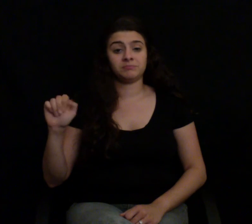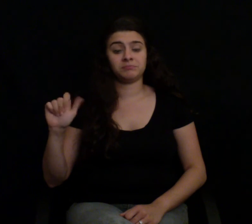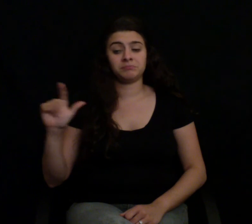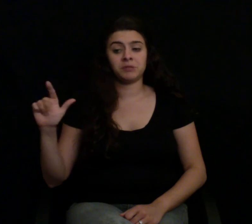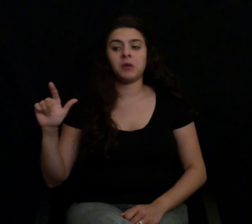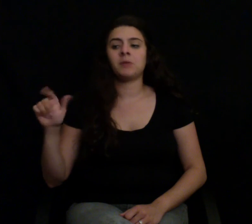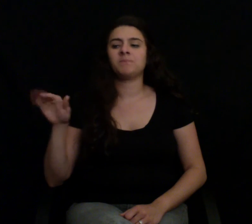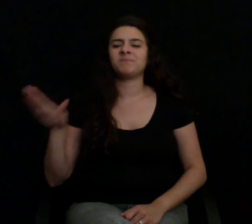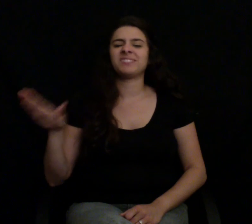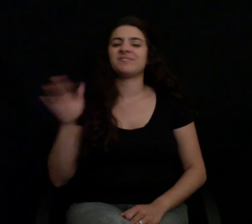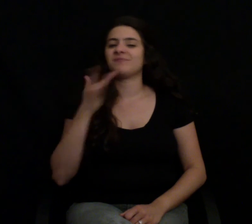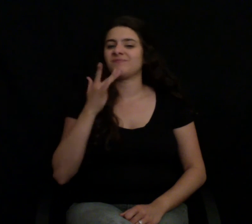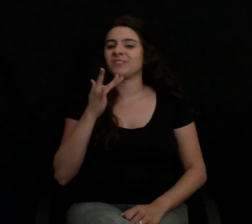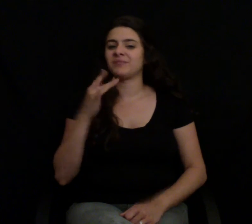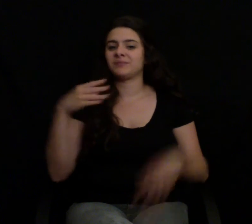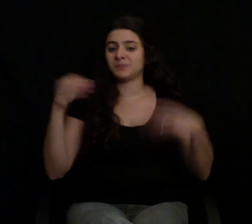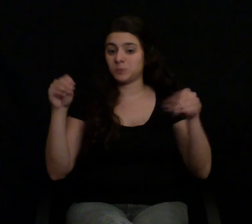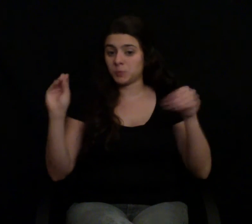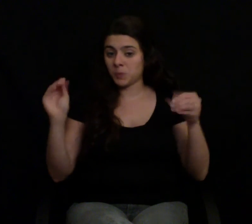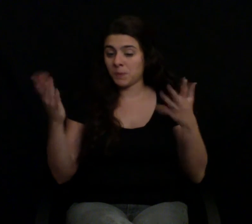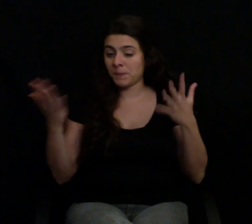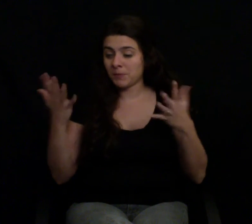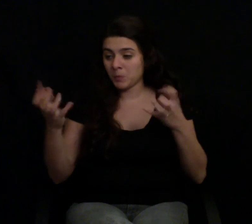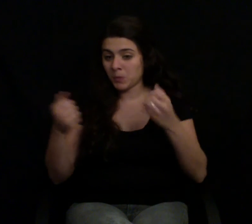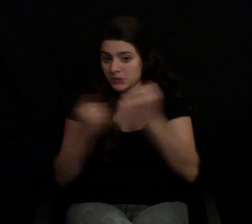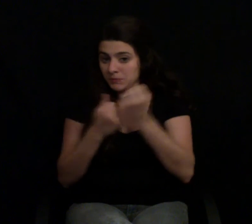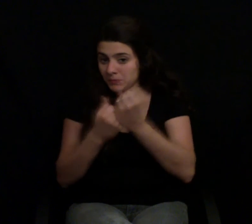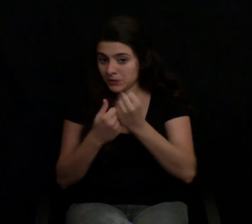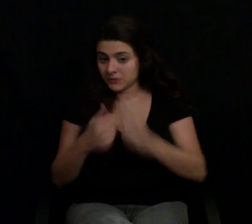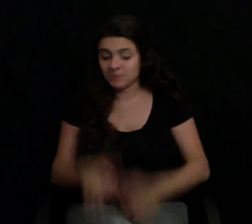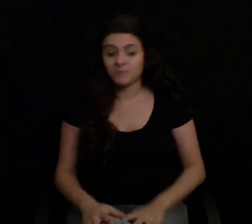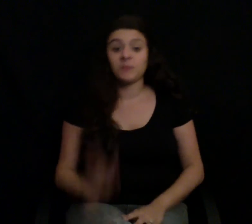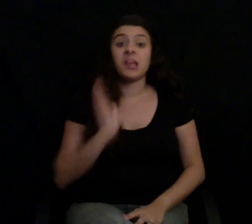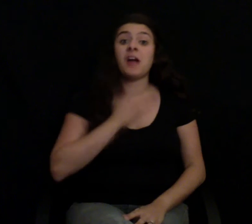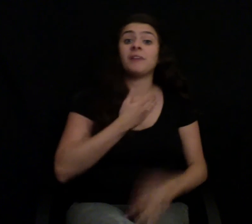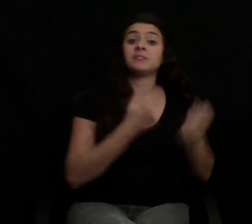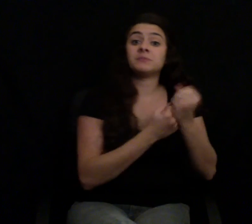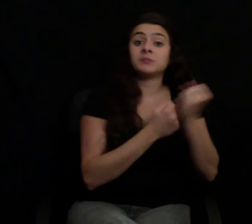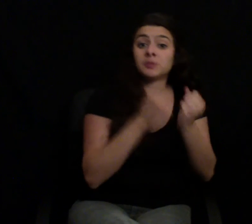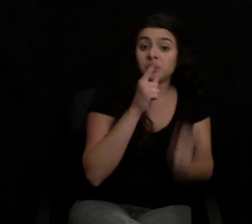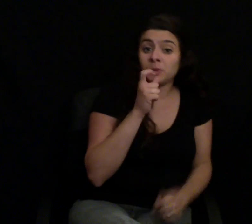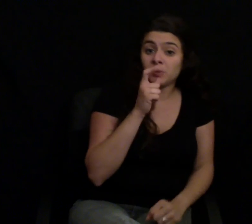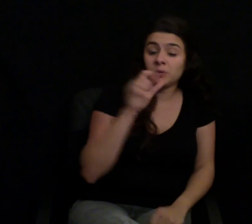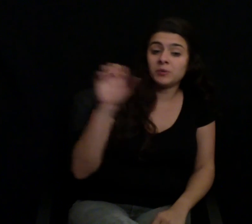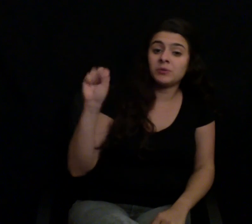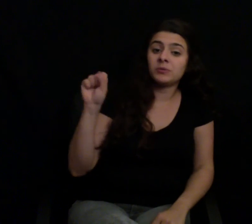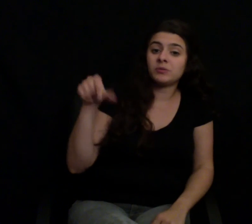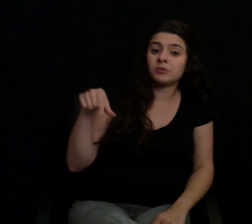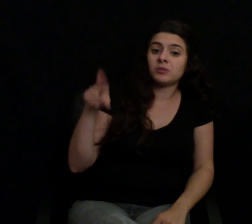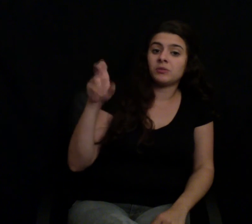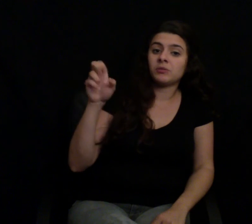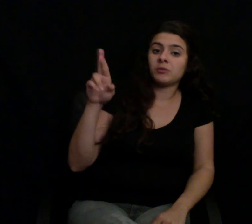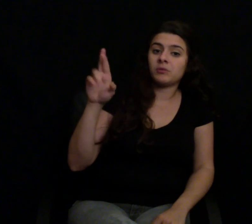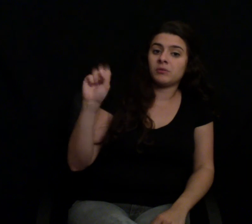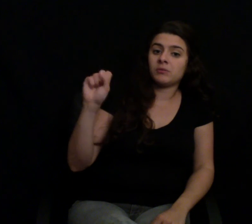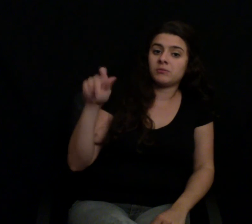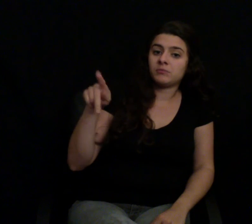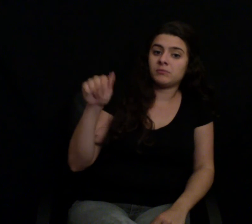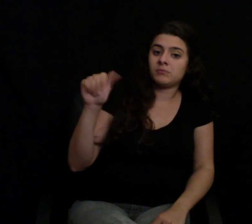for you. But you know who is? It's Squarespace. They actually sponsored a few episodes of one back. And in the ad, we said, hey, if you've got a